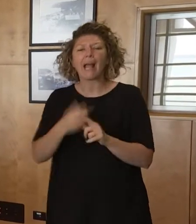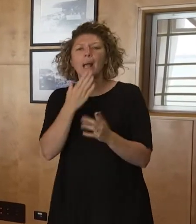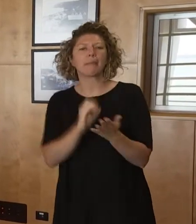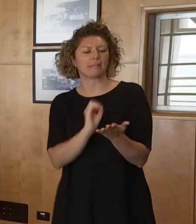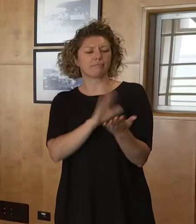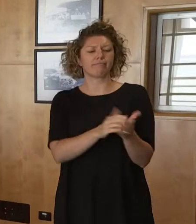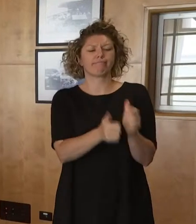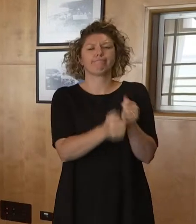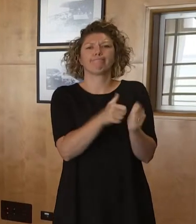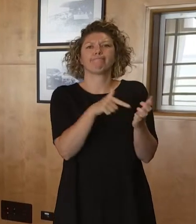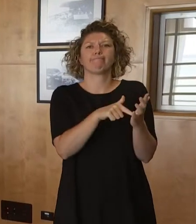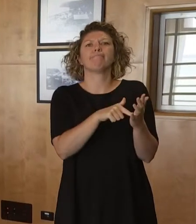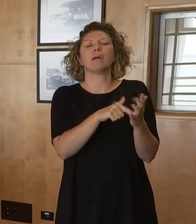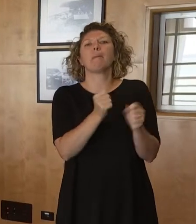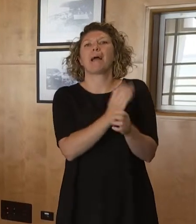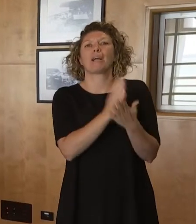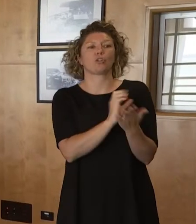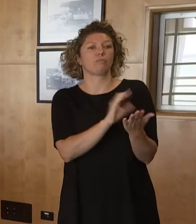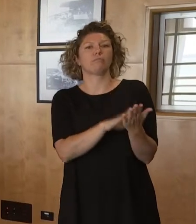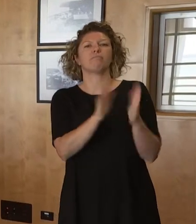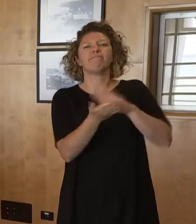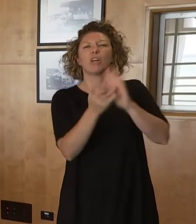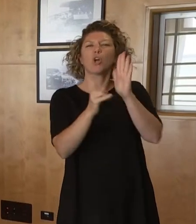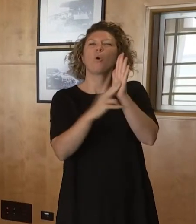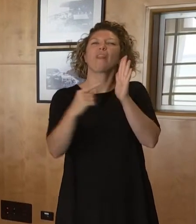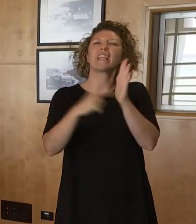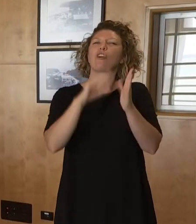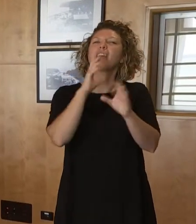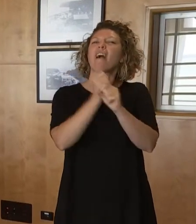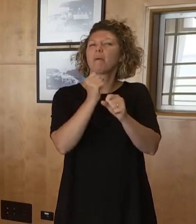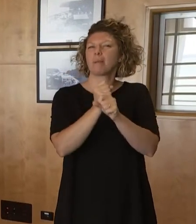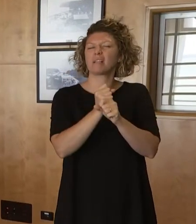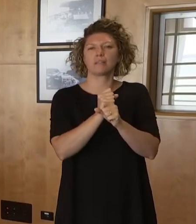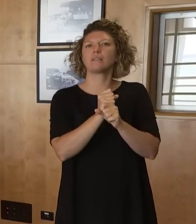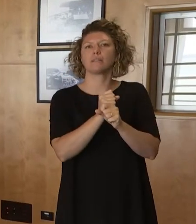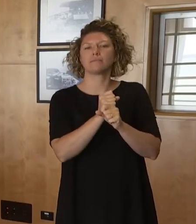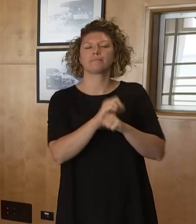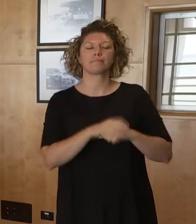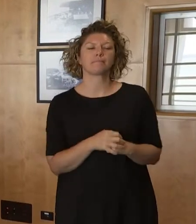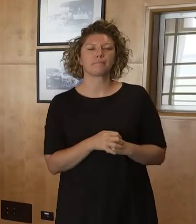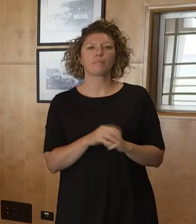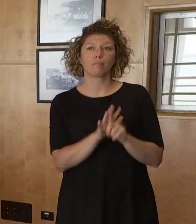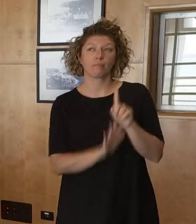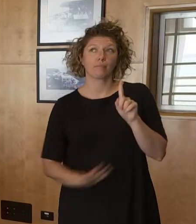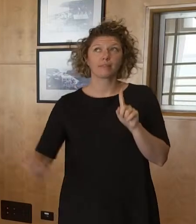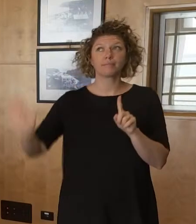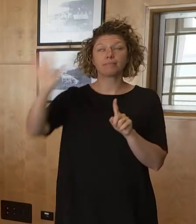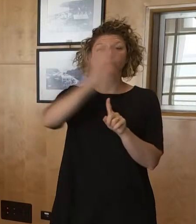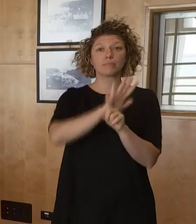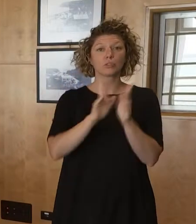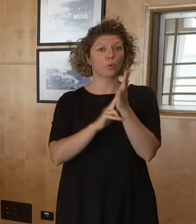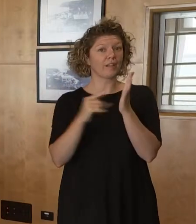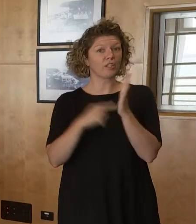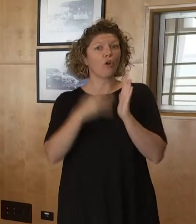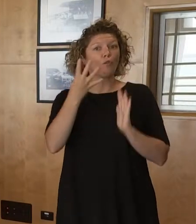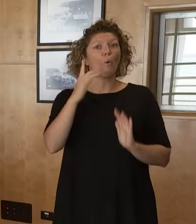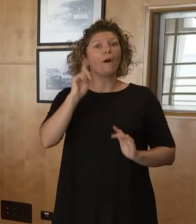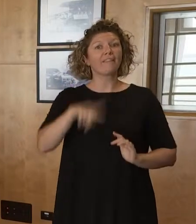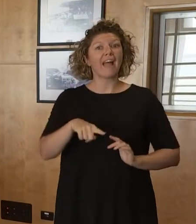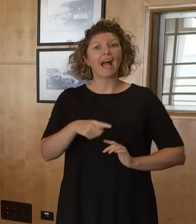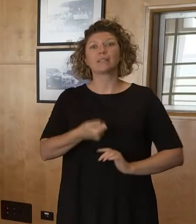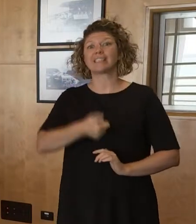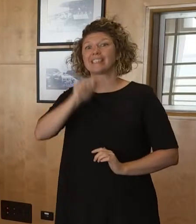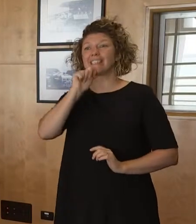ascertain our numbers the quicker and more accurate. NT-wide we've got 4,650 active